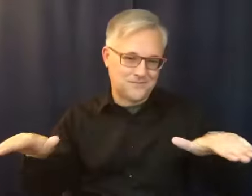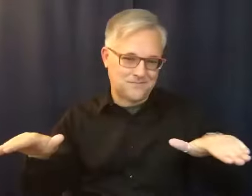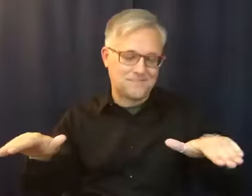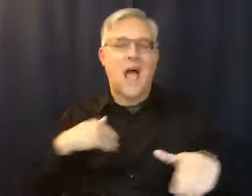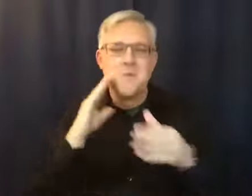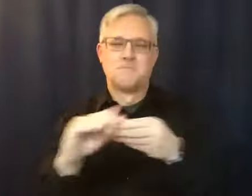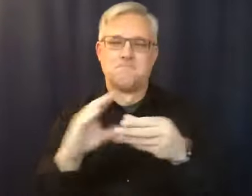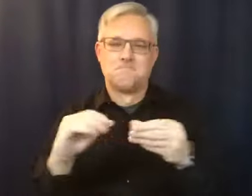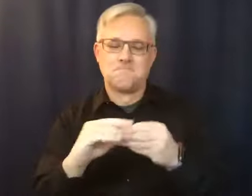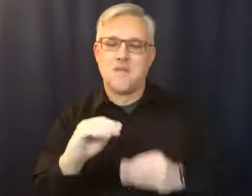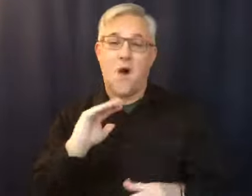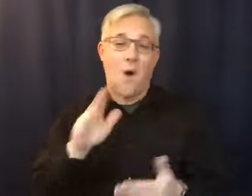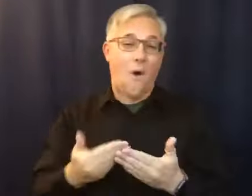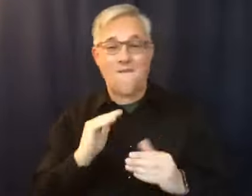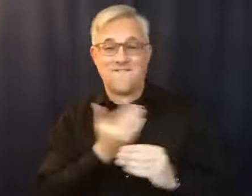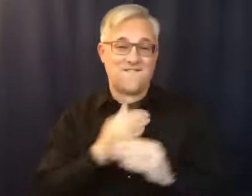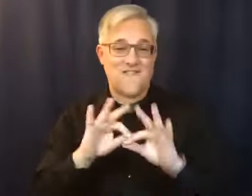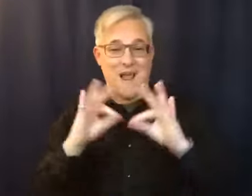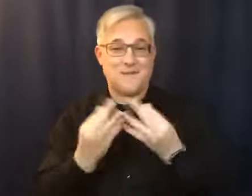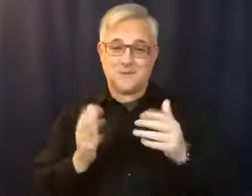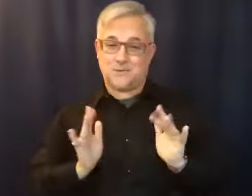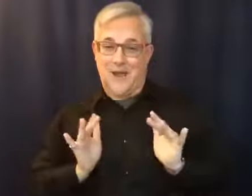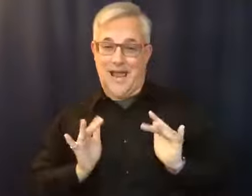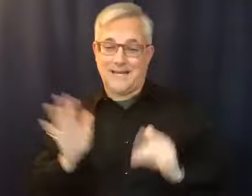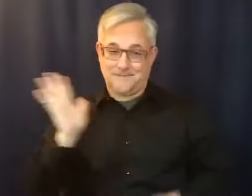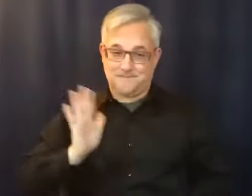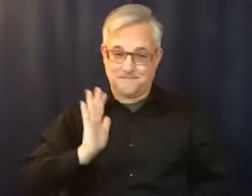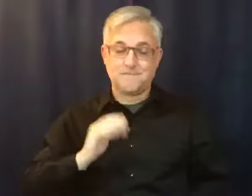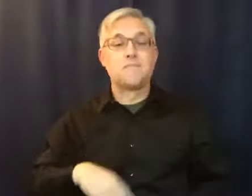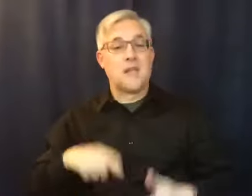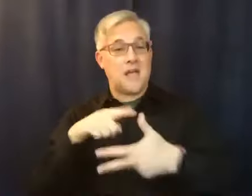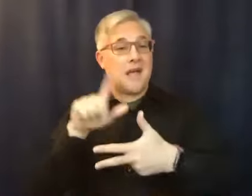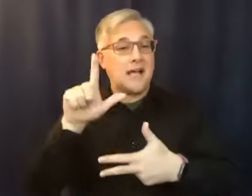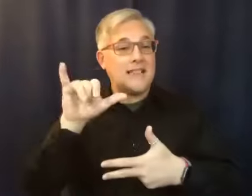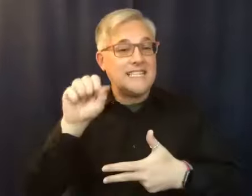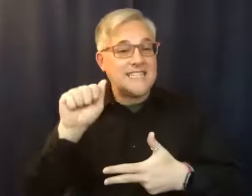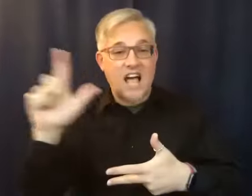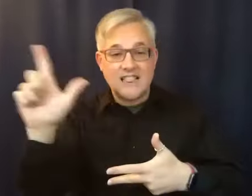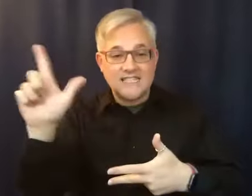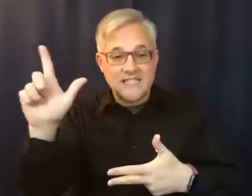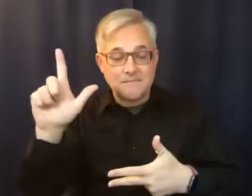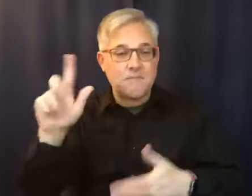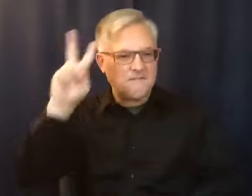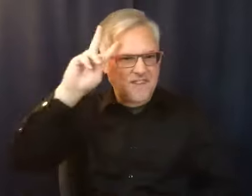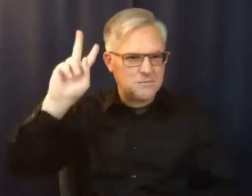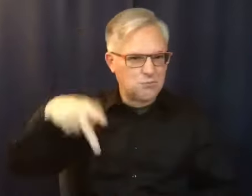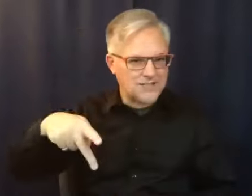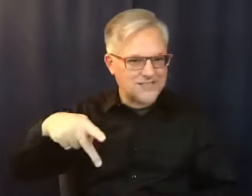At one point, Lisa was a vice president of one of major corporations and David was a